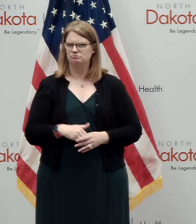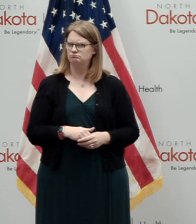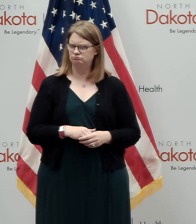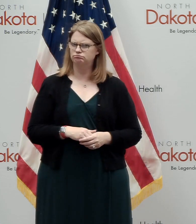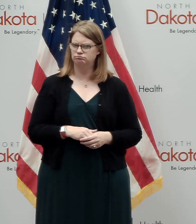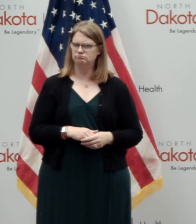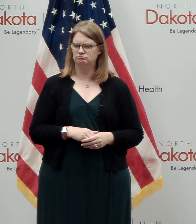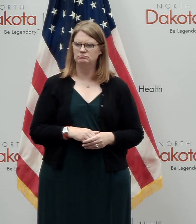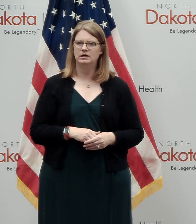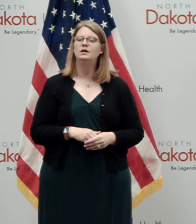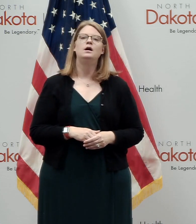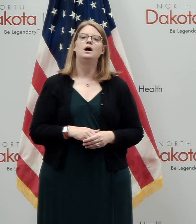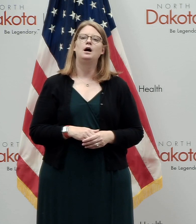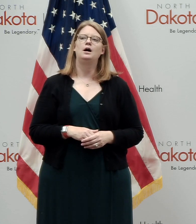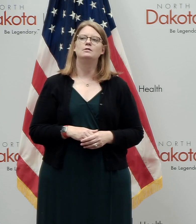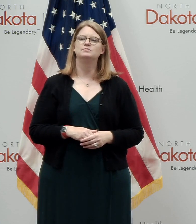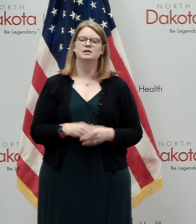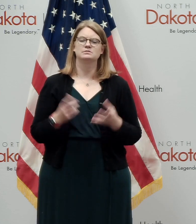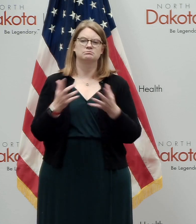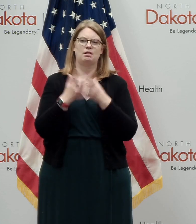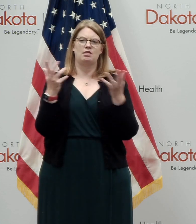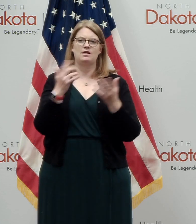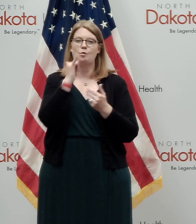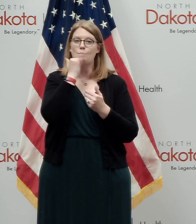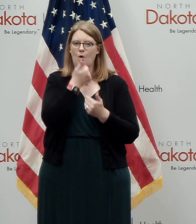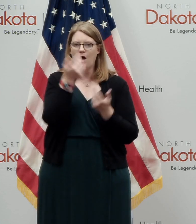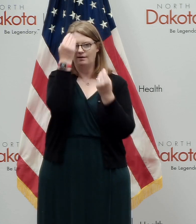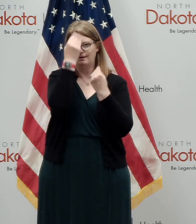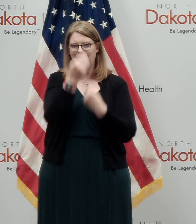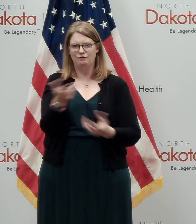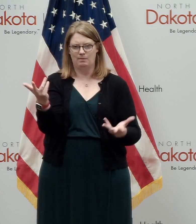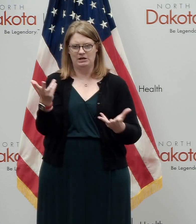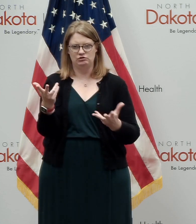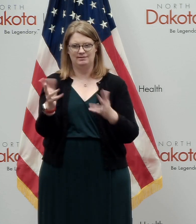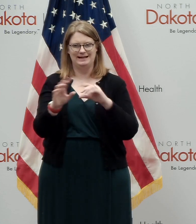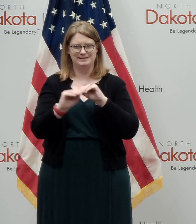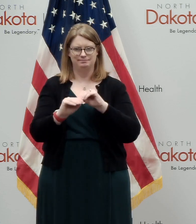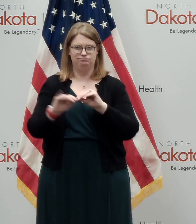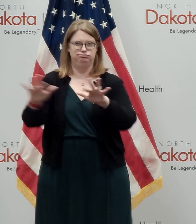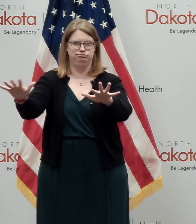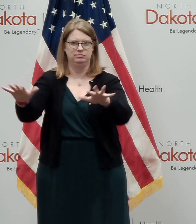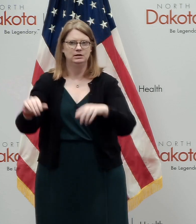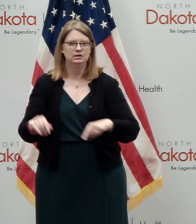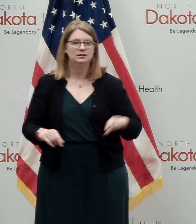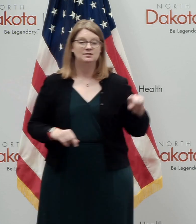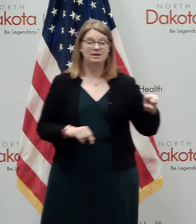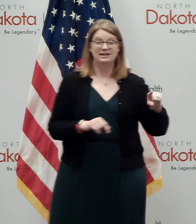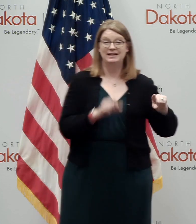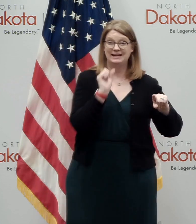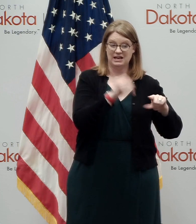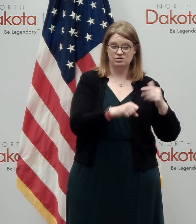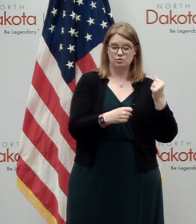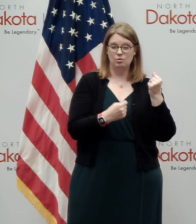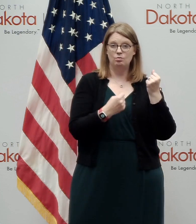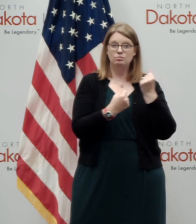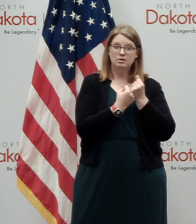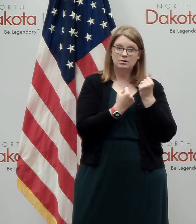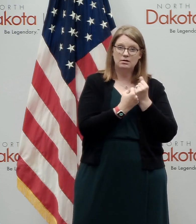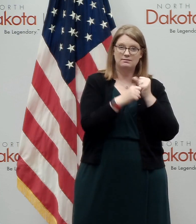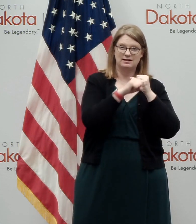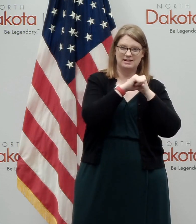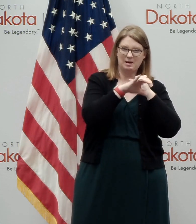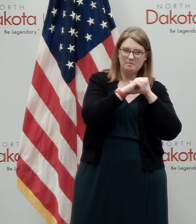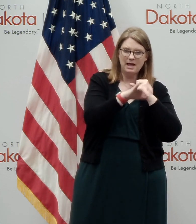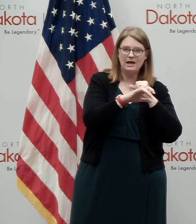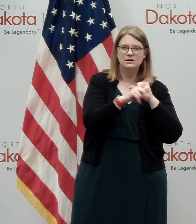uh, on the other side of this. so, you know, whether or not, I guess the question is not, is, can you do a campaign that is, has the, the